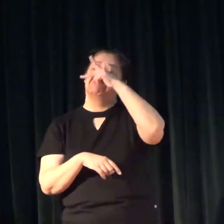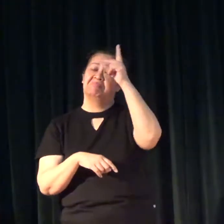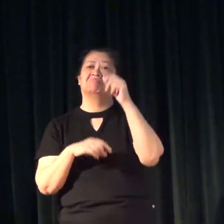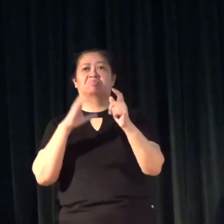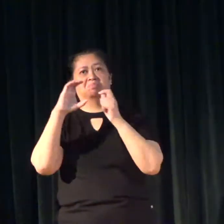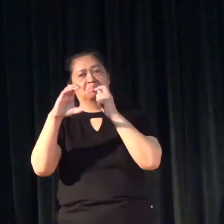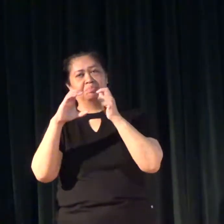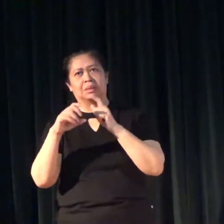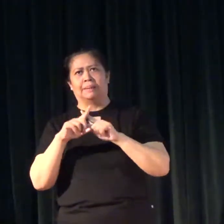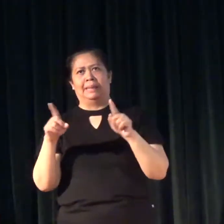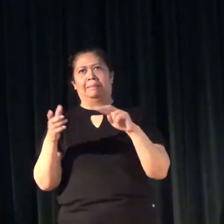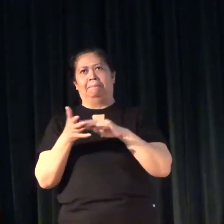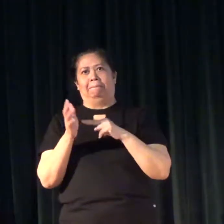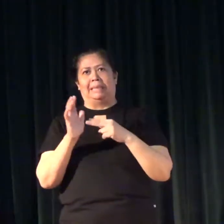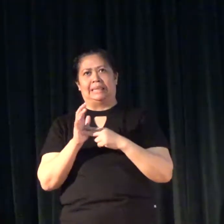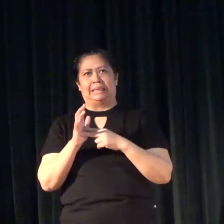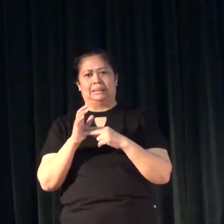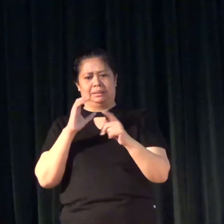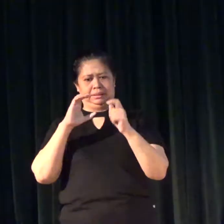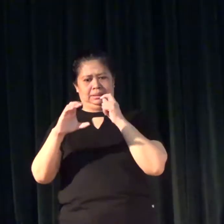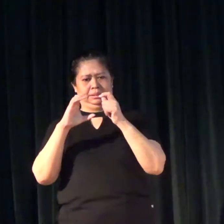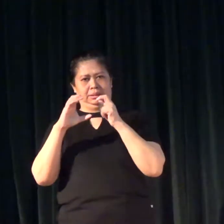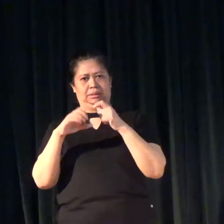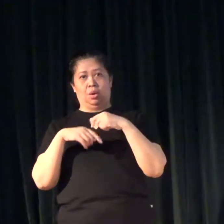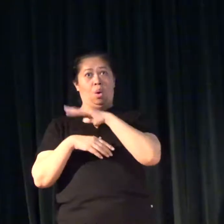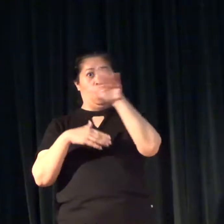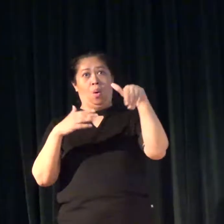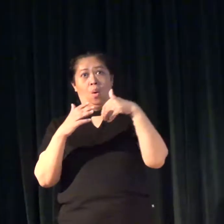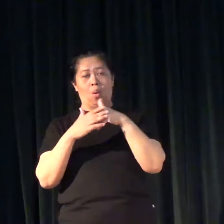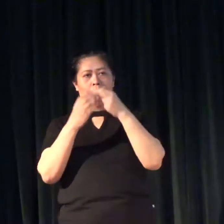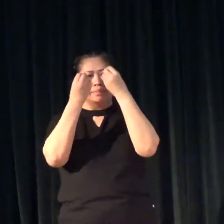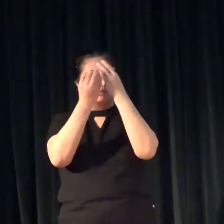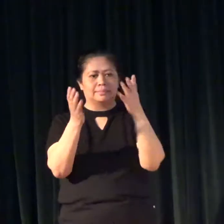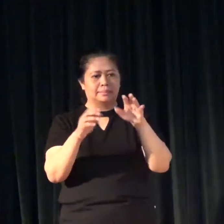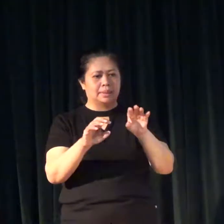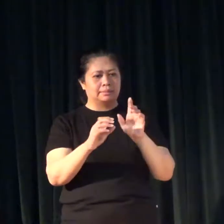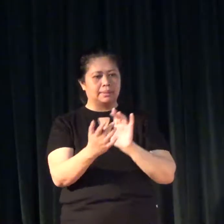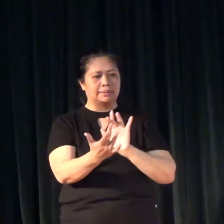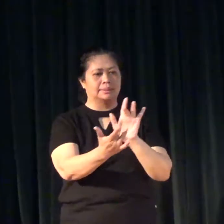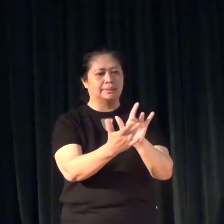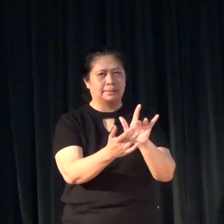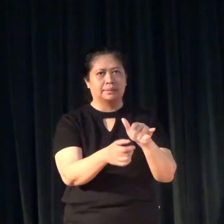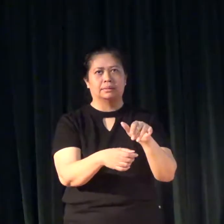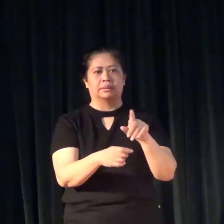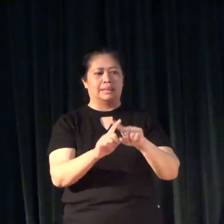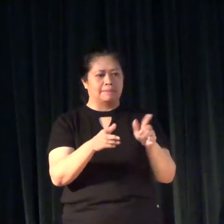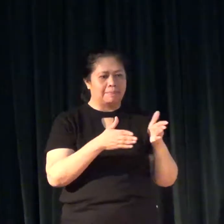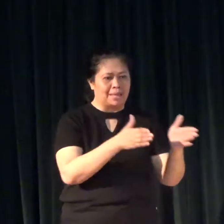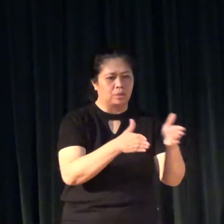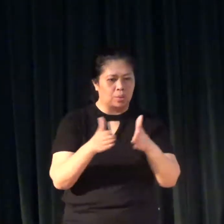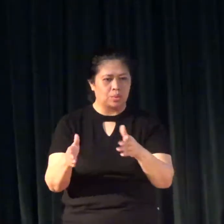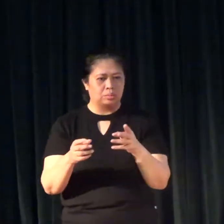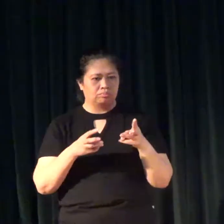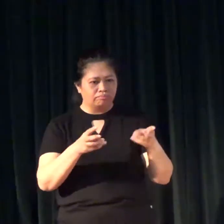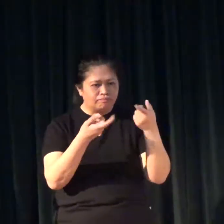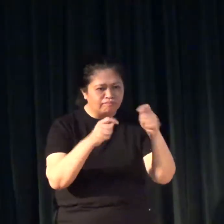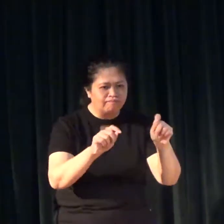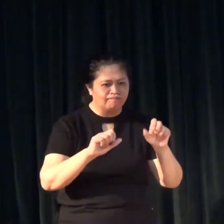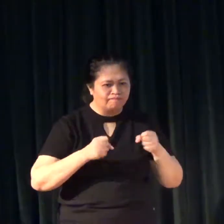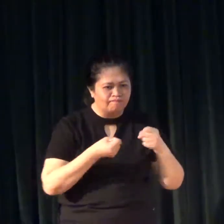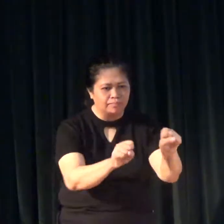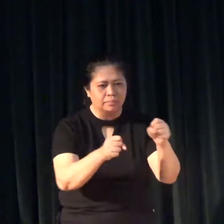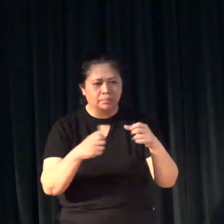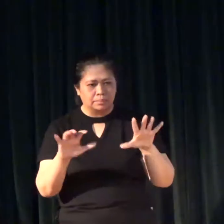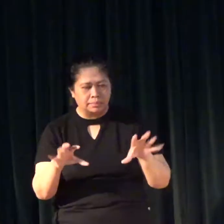but that means using everything to reach a child. You use different methods, different strategies.